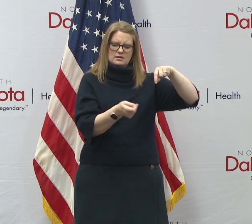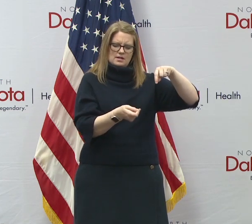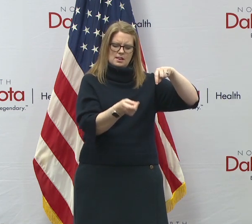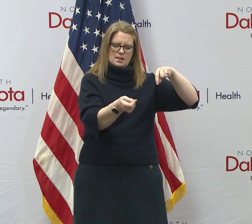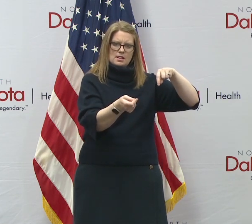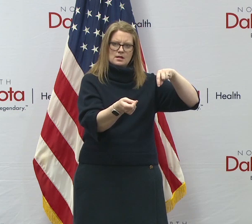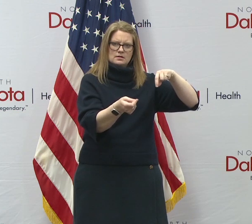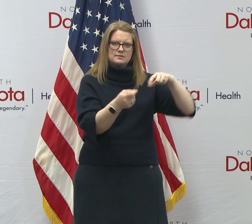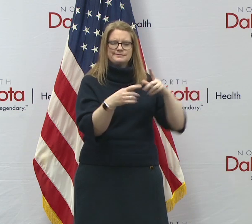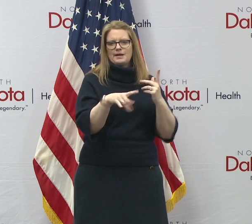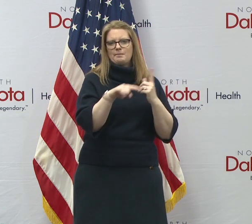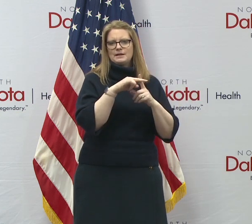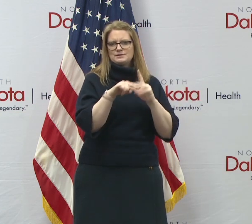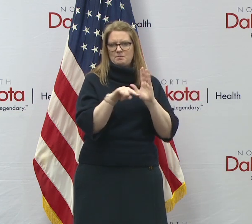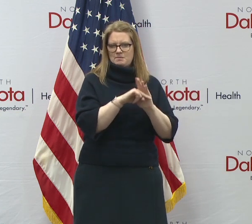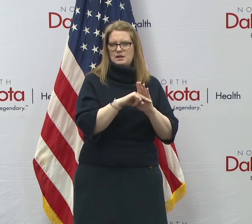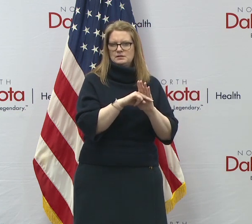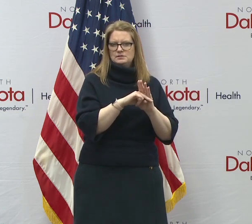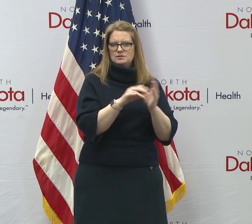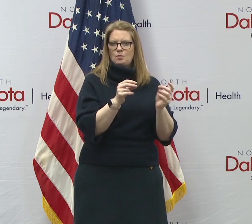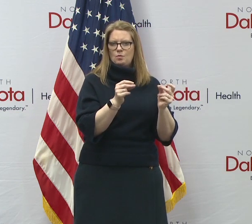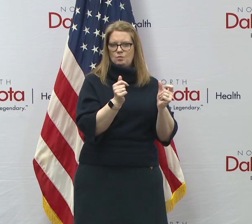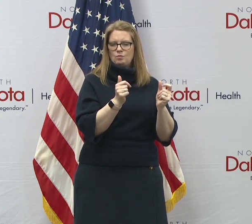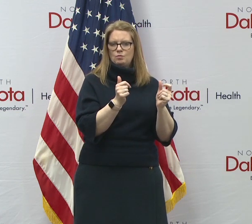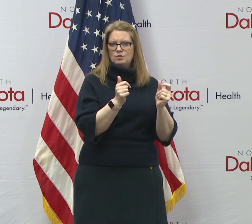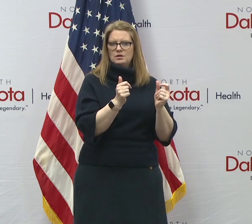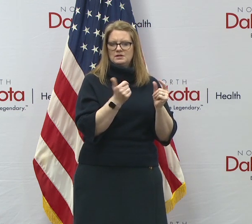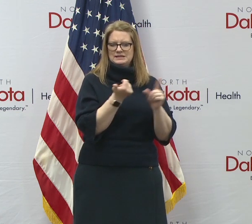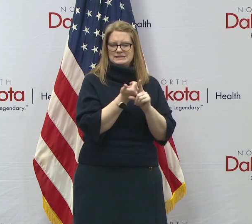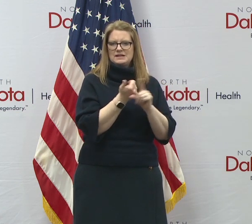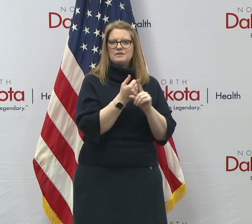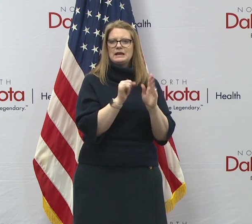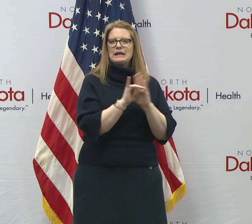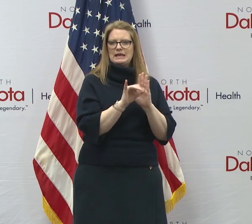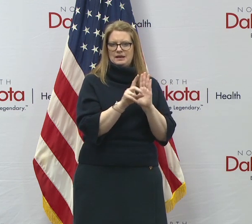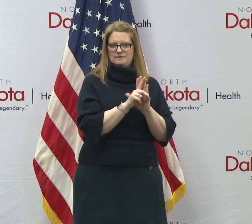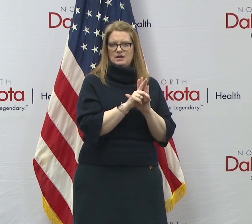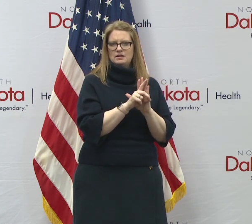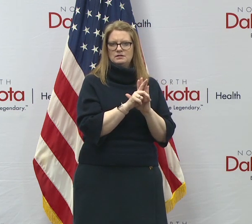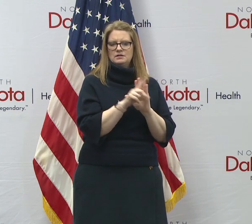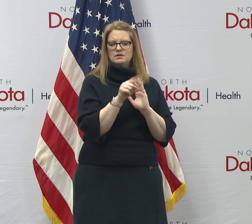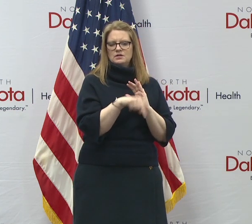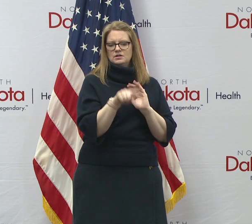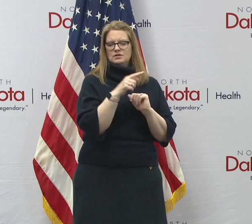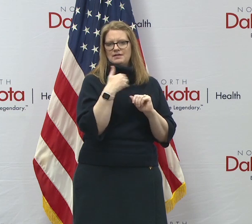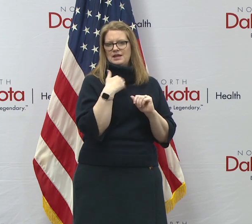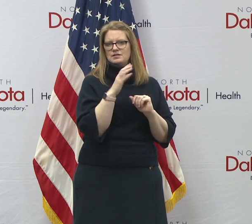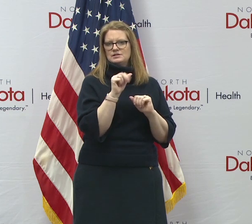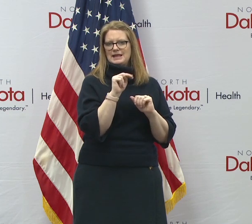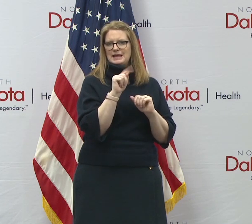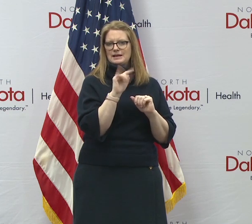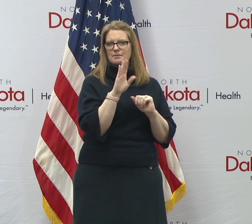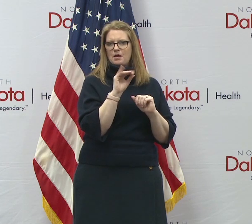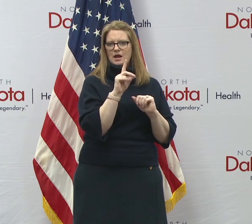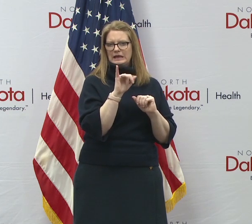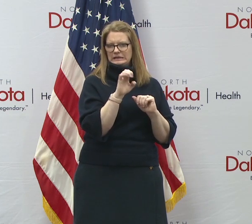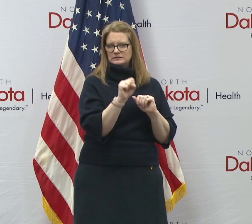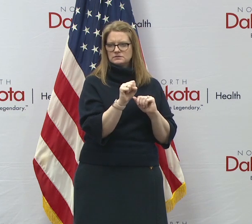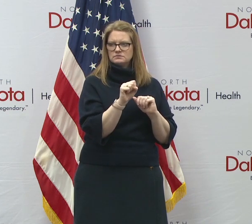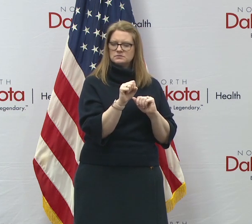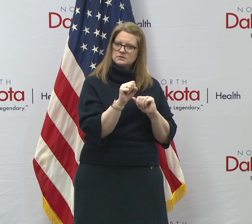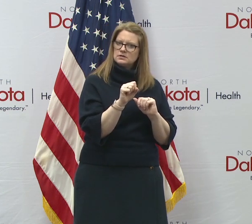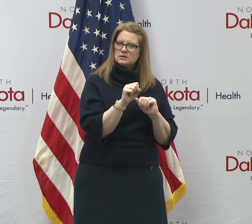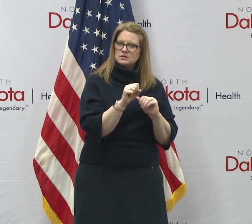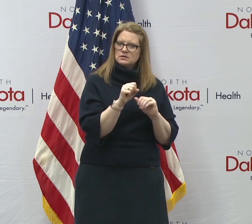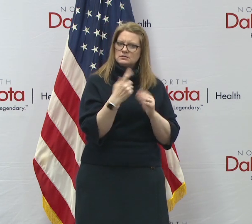for a plus or minus, uh, pretty quickly that can identify, uh, whether you've had those antibodies. These I think are going to be, when I